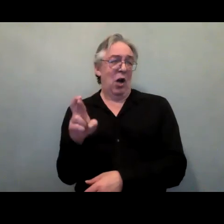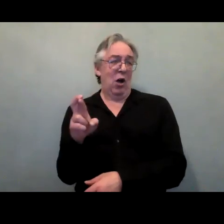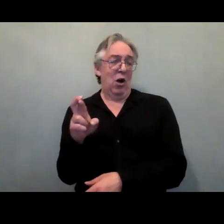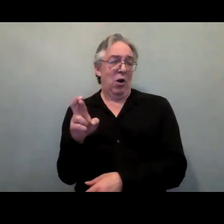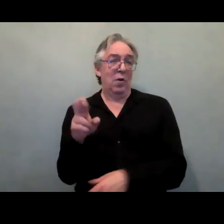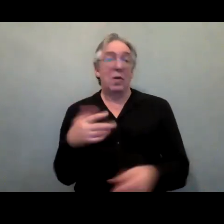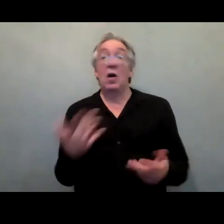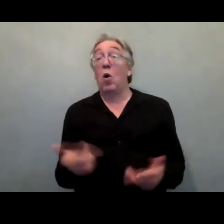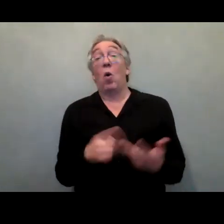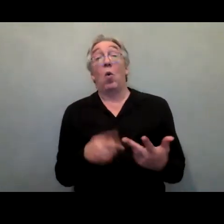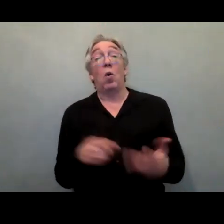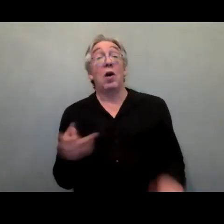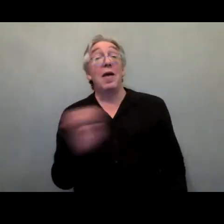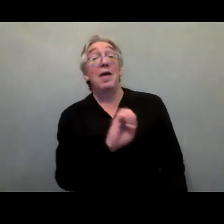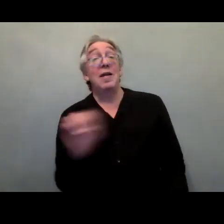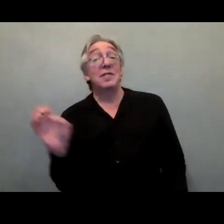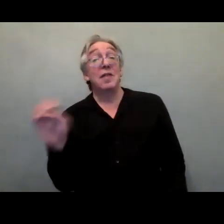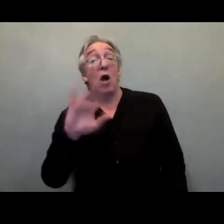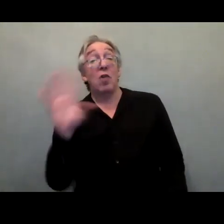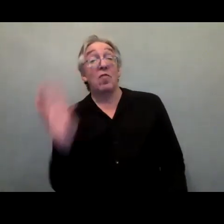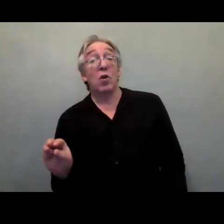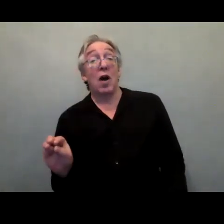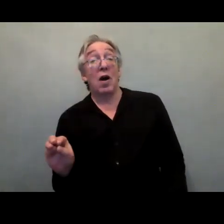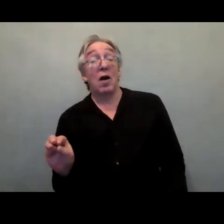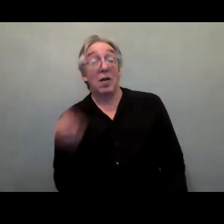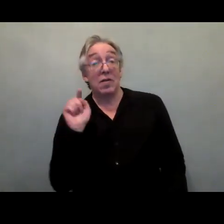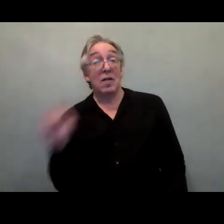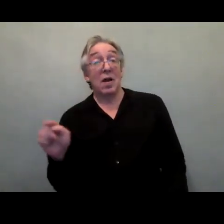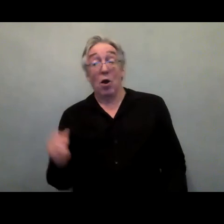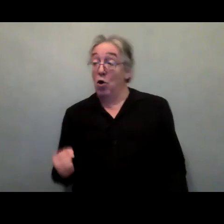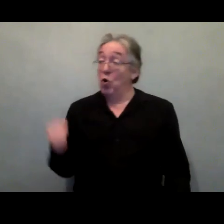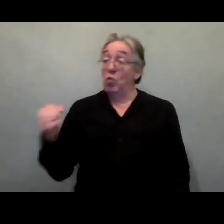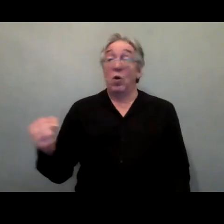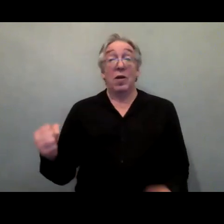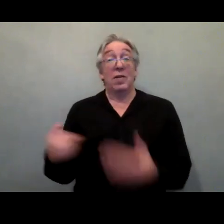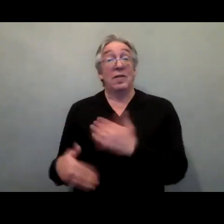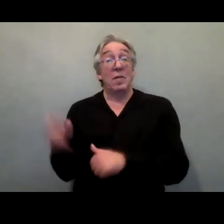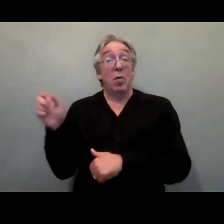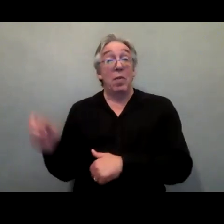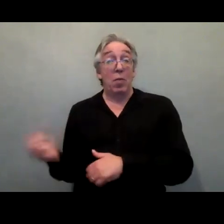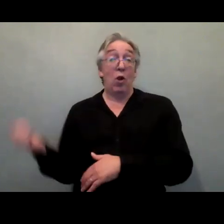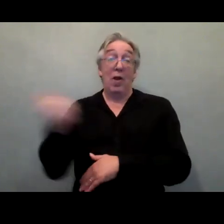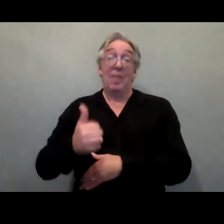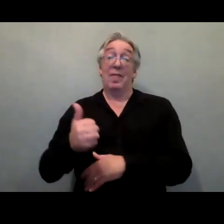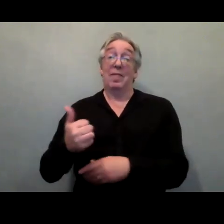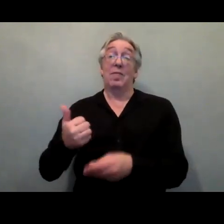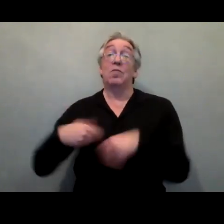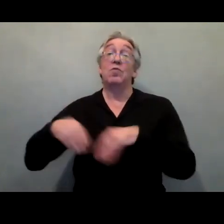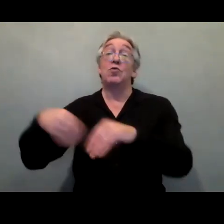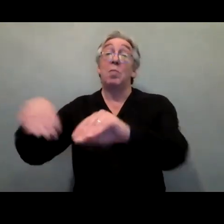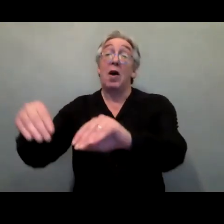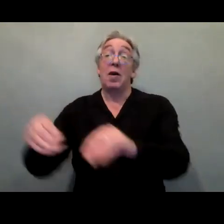the example of East Africa breweries bringing farmers with disabilities into their commercial supply chain, supported again by Inclusion Works,